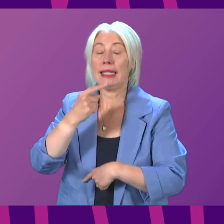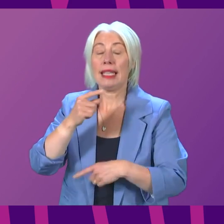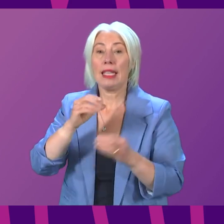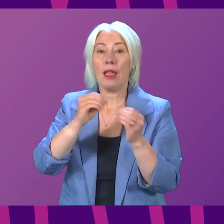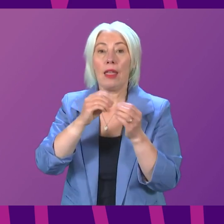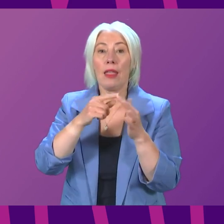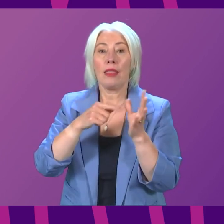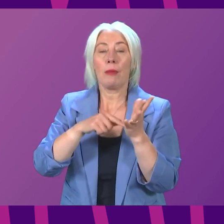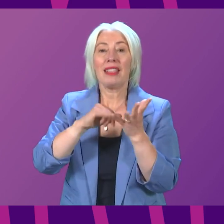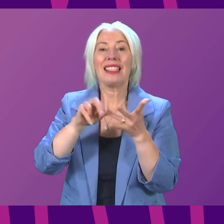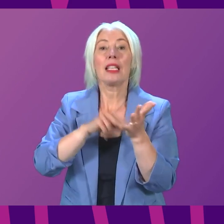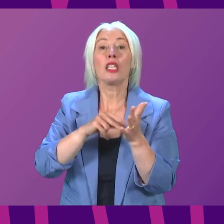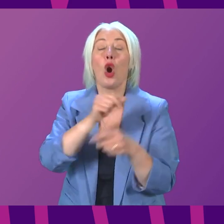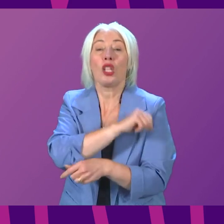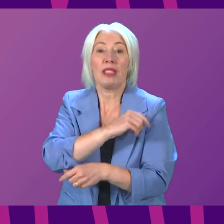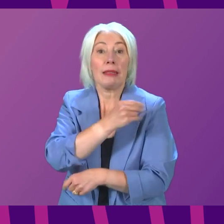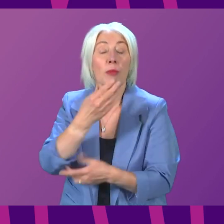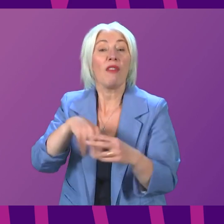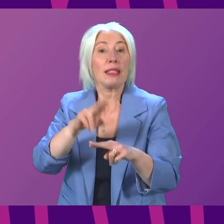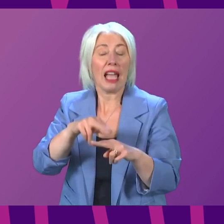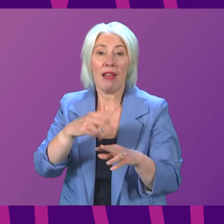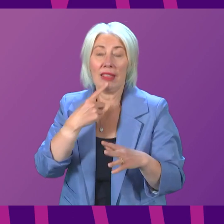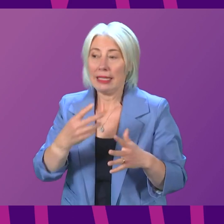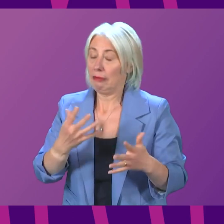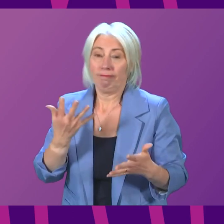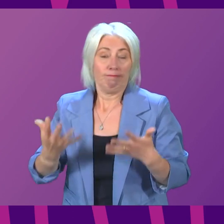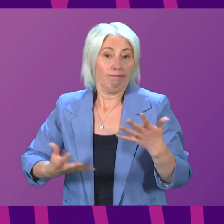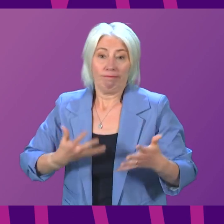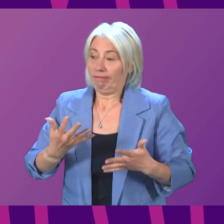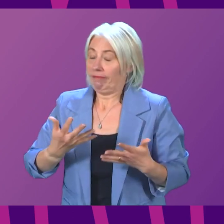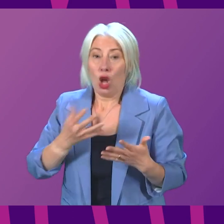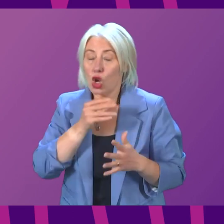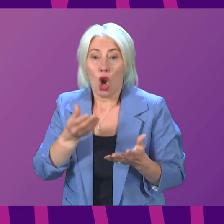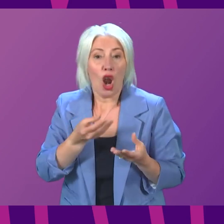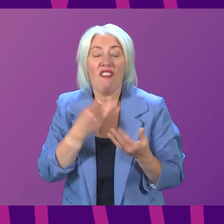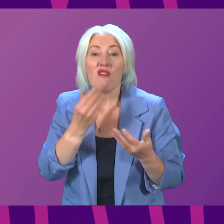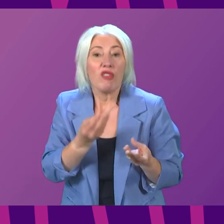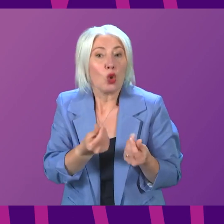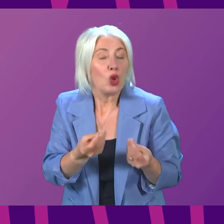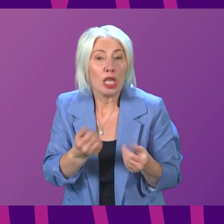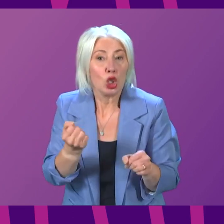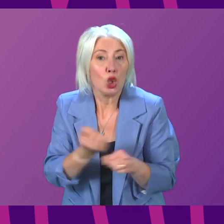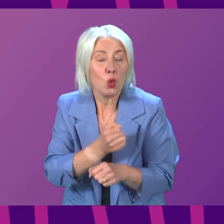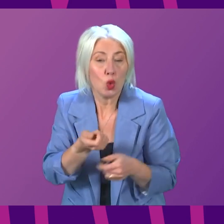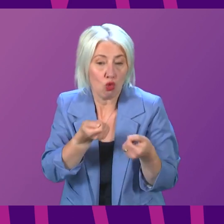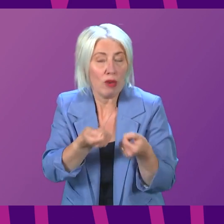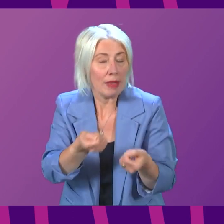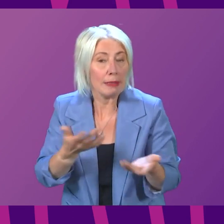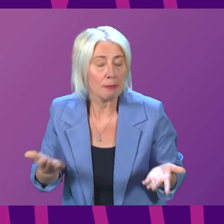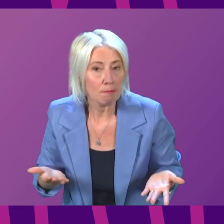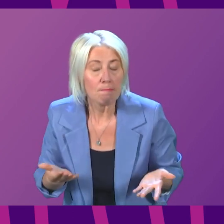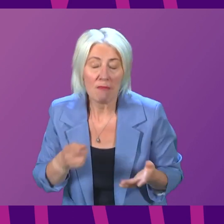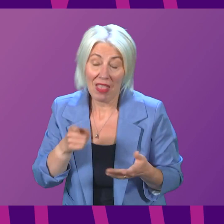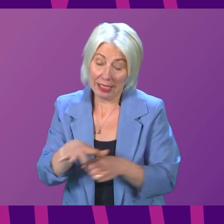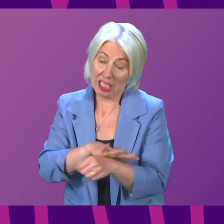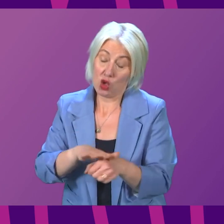Beatsen even had to consider rationing chemotherapy because they do not have the resources they need. That is a situation this